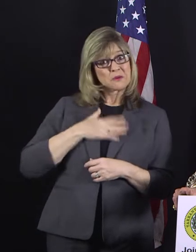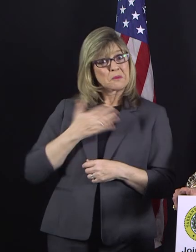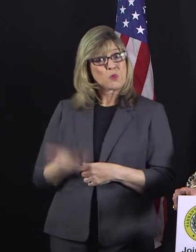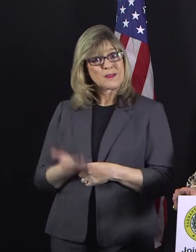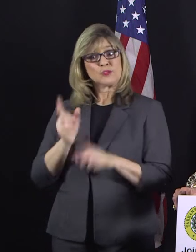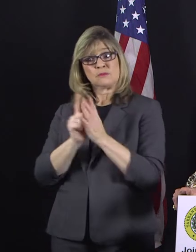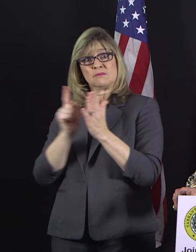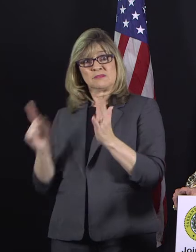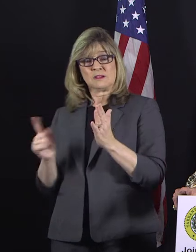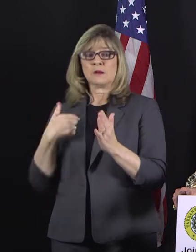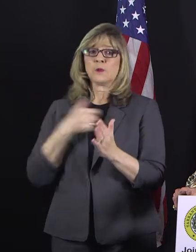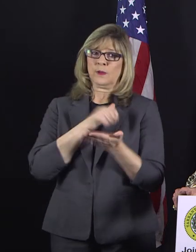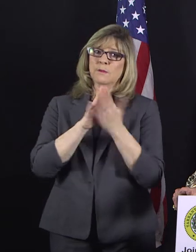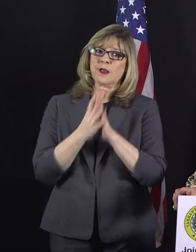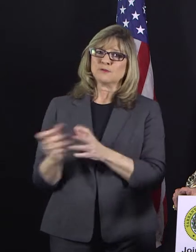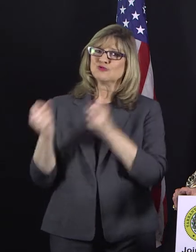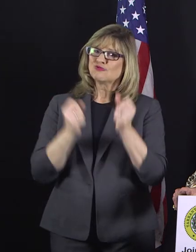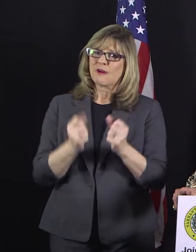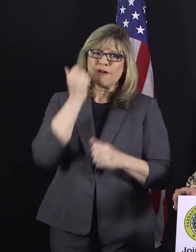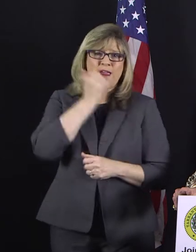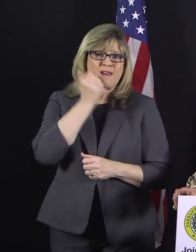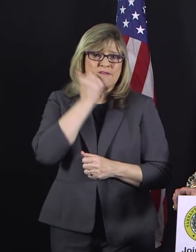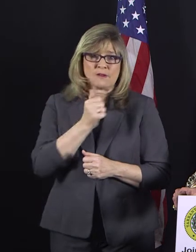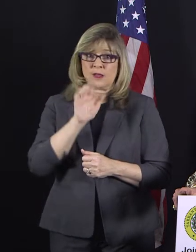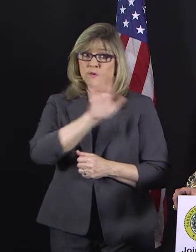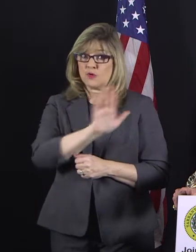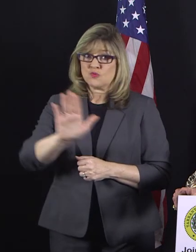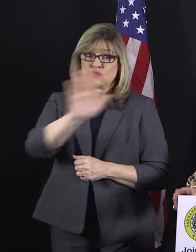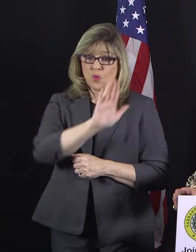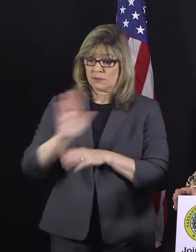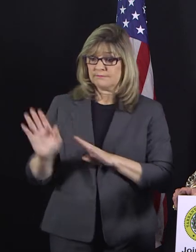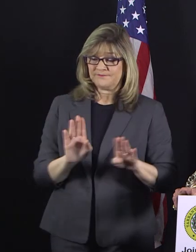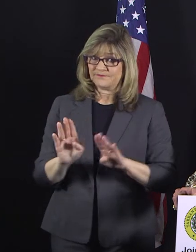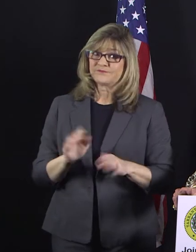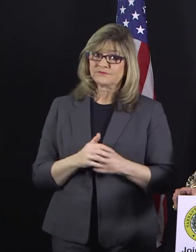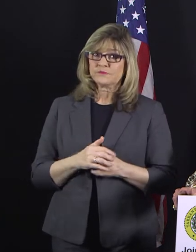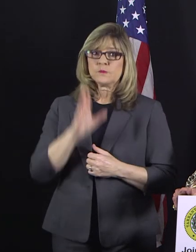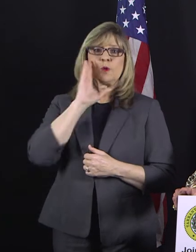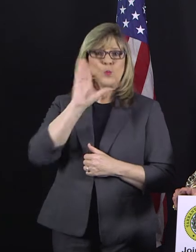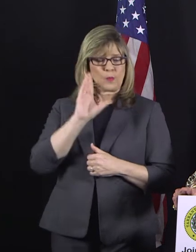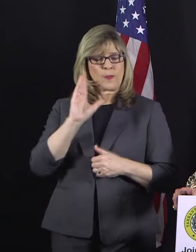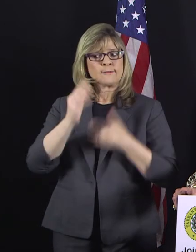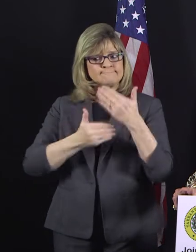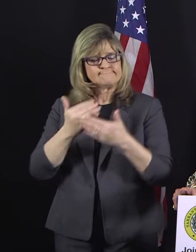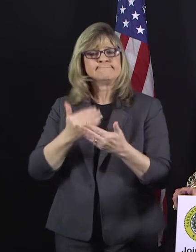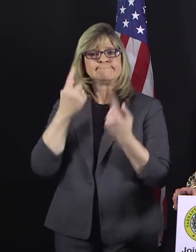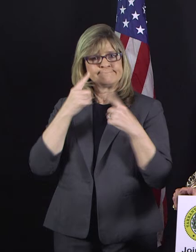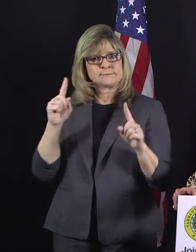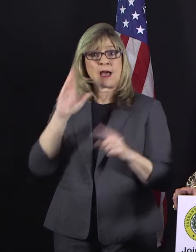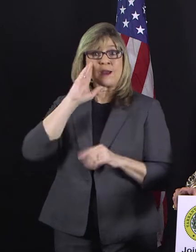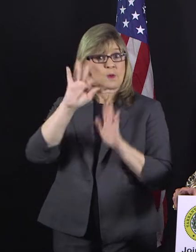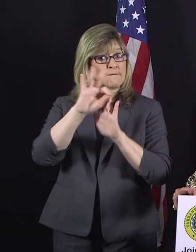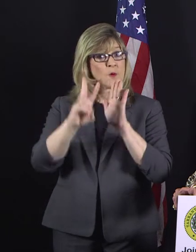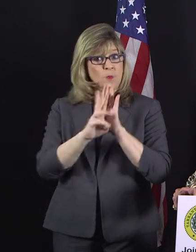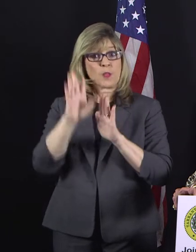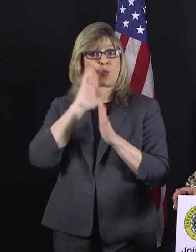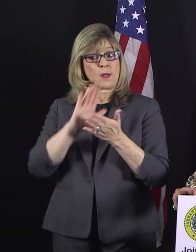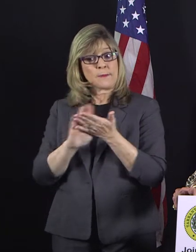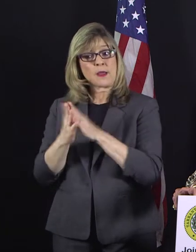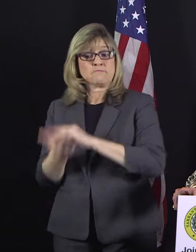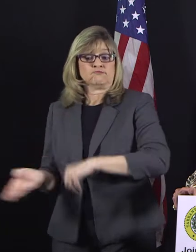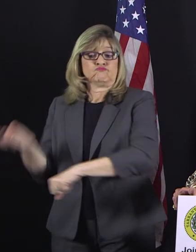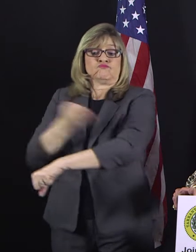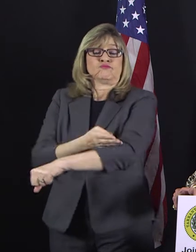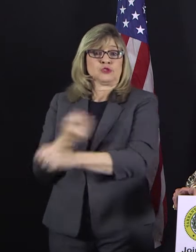stronger every day by what you're doing. We will get through this and I know Fort Worth will be the stronger for